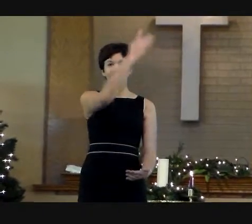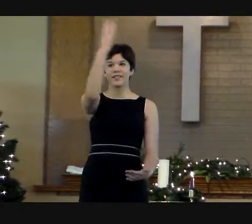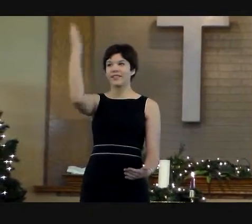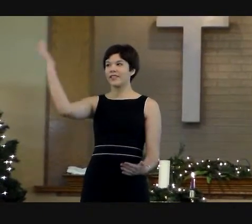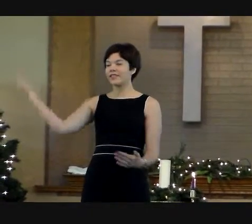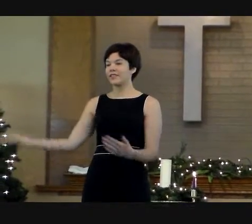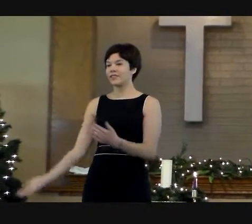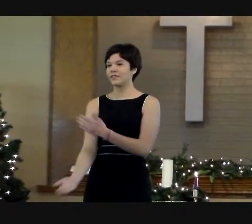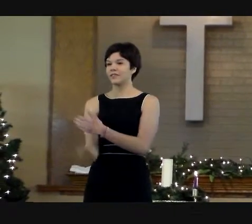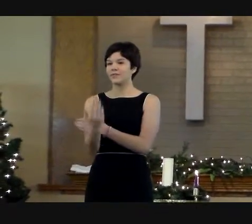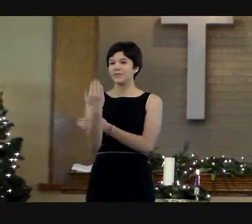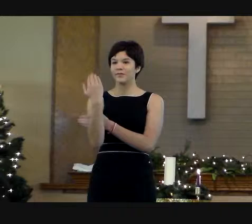and glorious home.